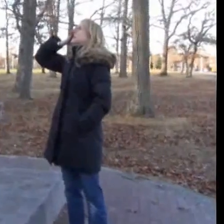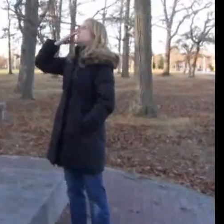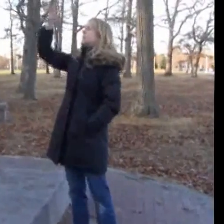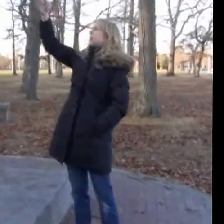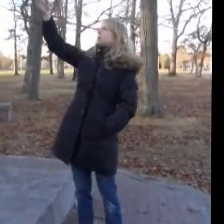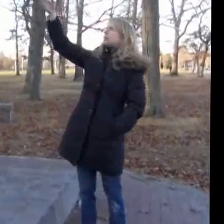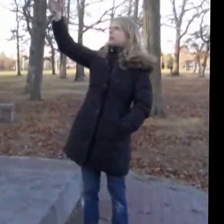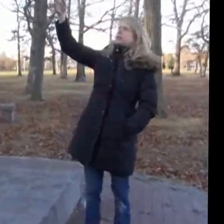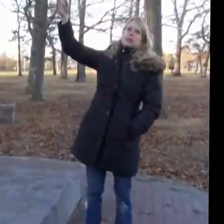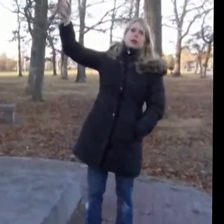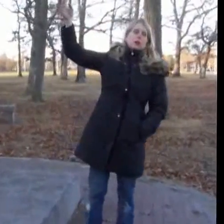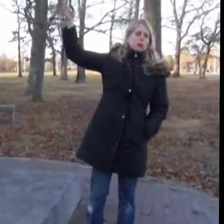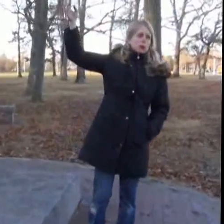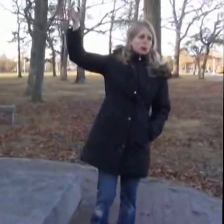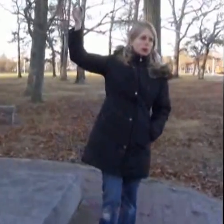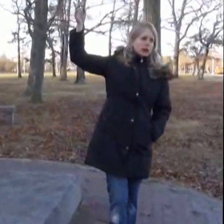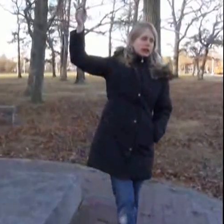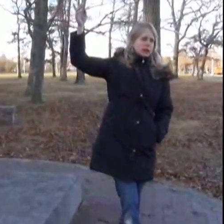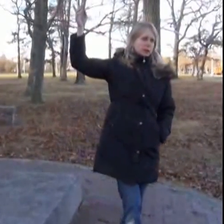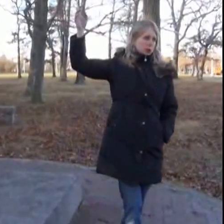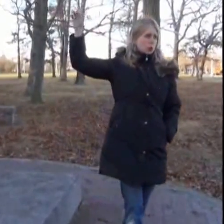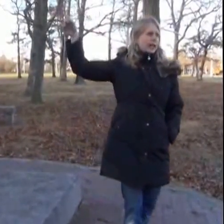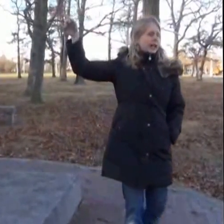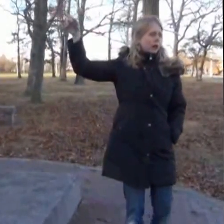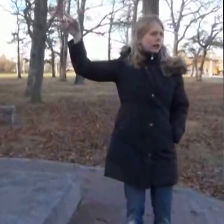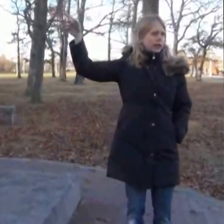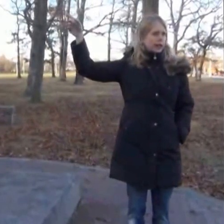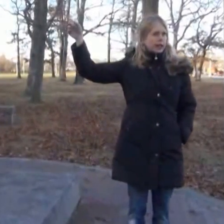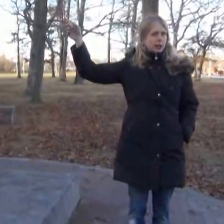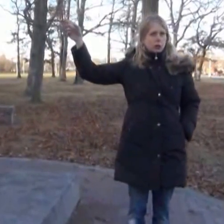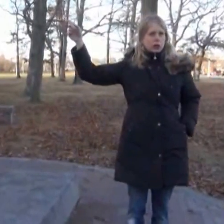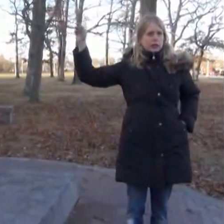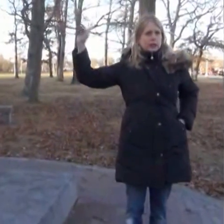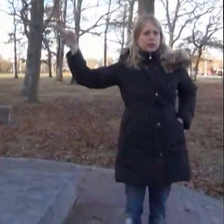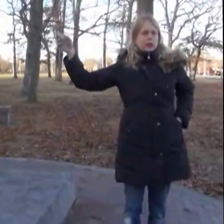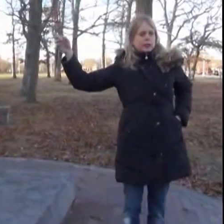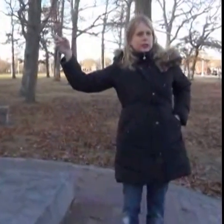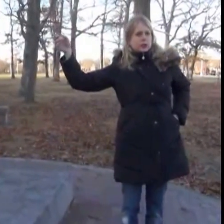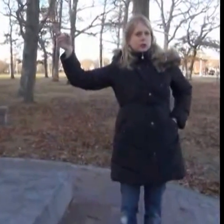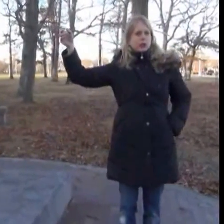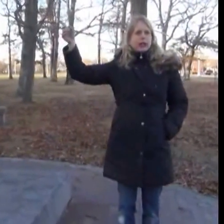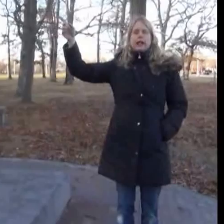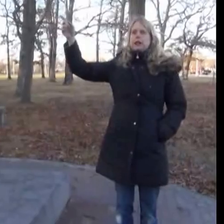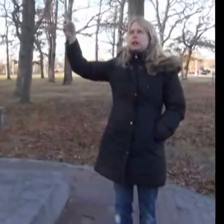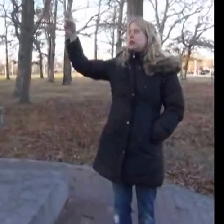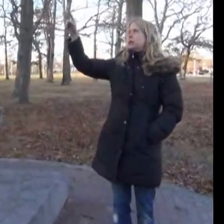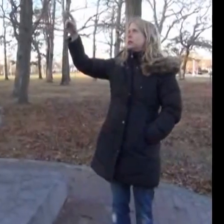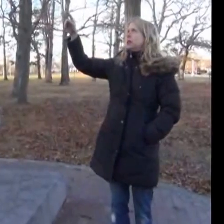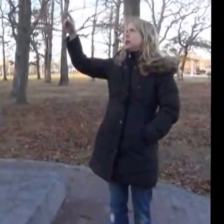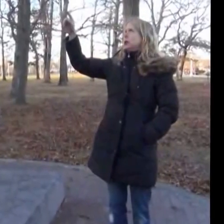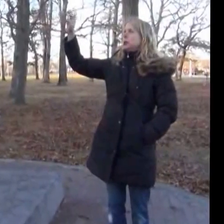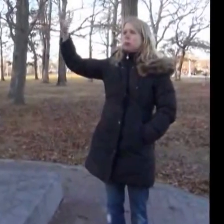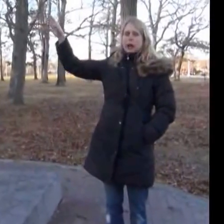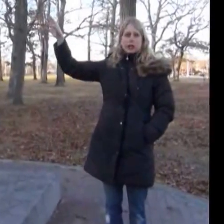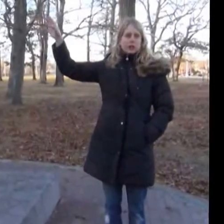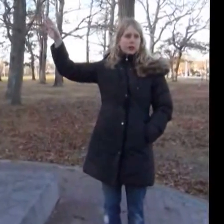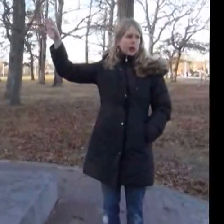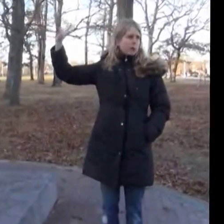The other thing is, so, Rick, Eric, and I were consulted to create this monument by